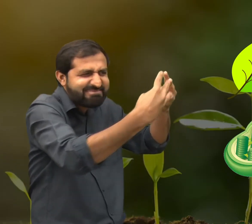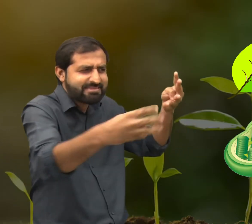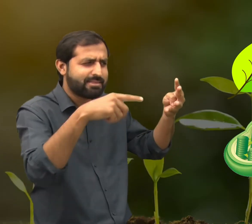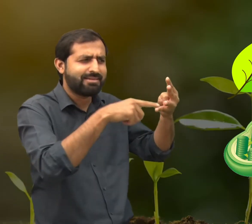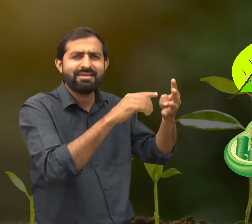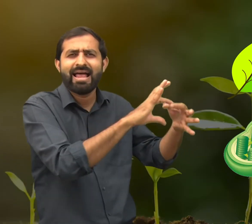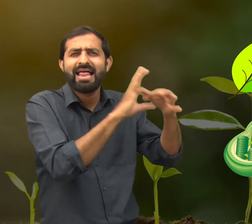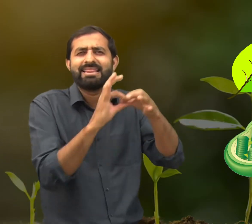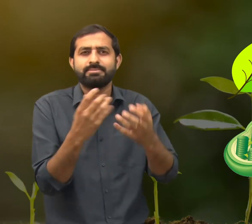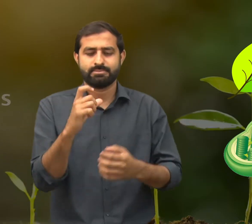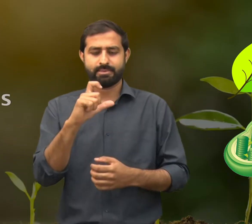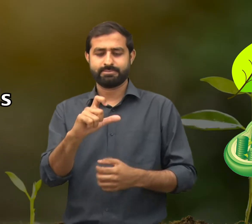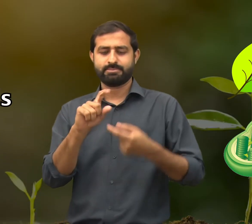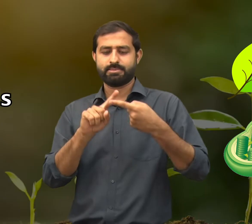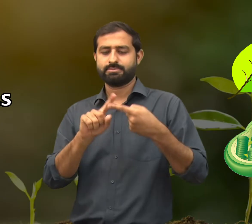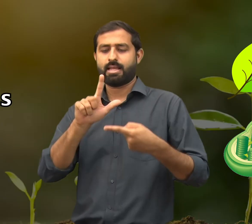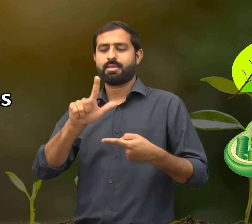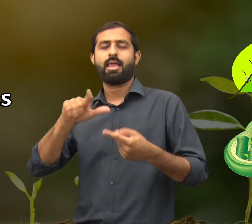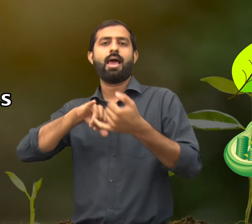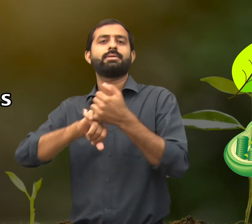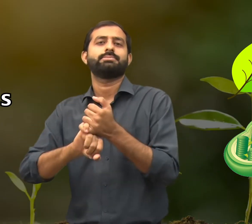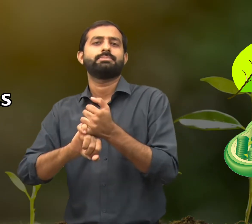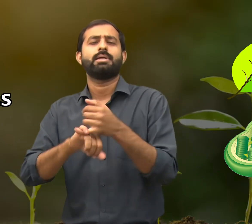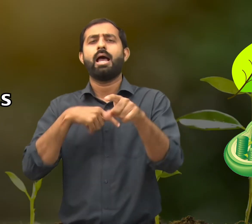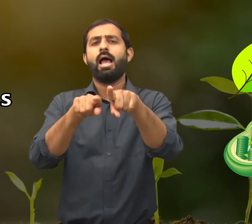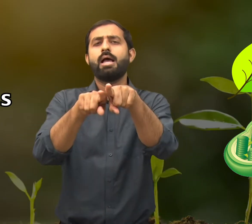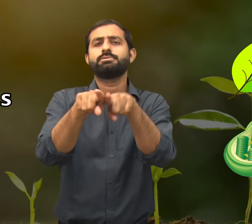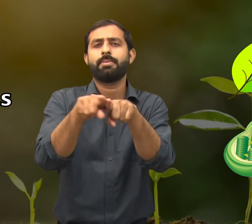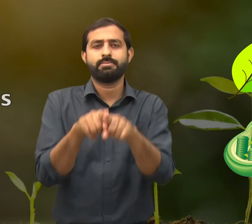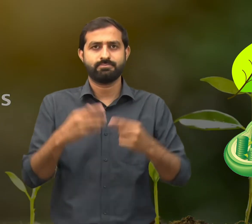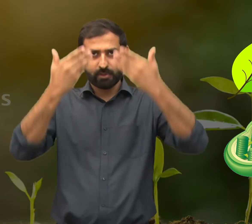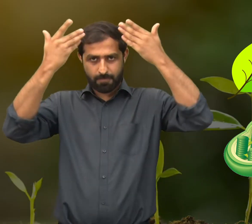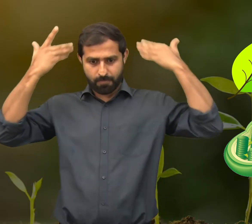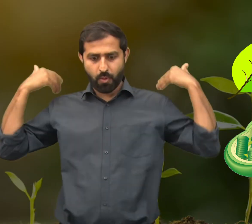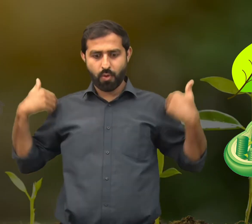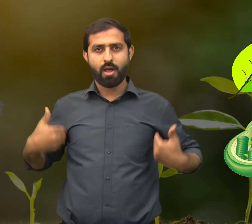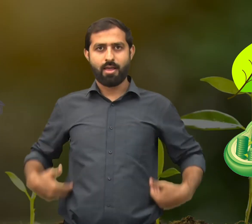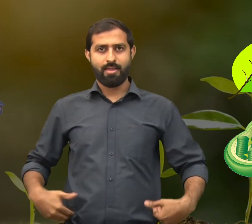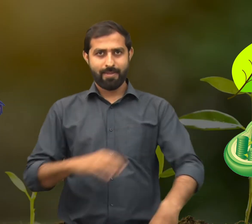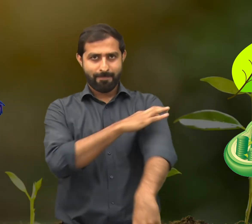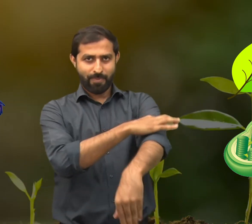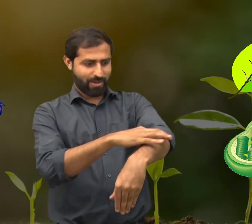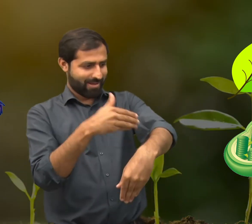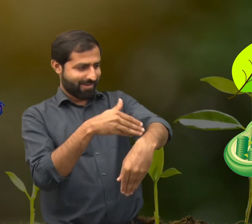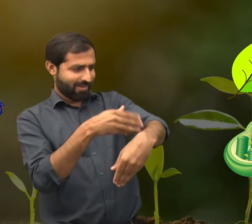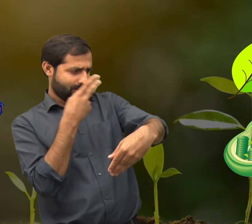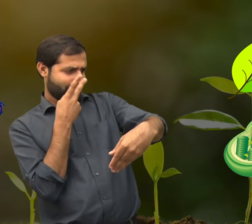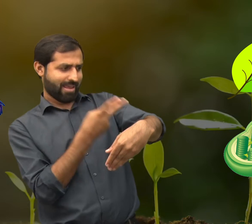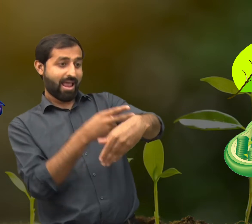have cells just like a human body is made up of